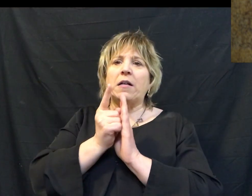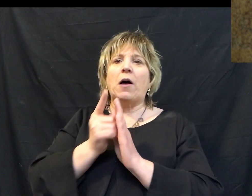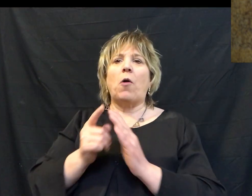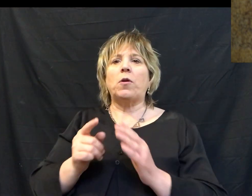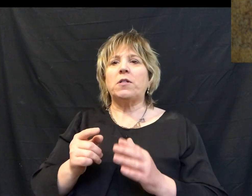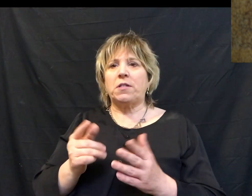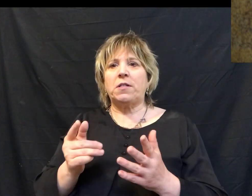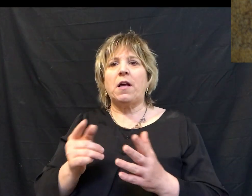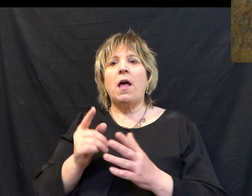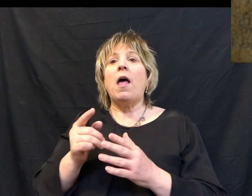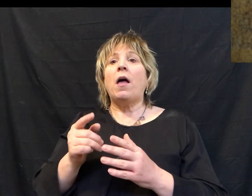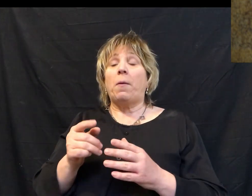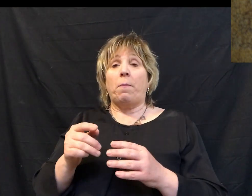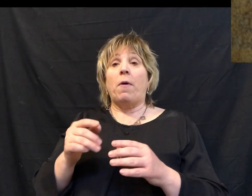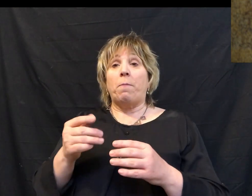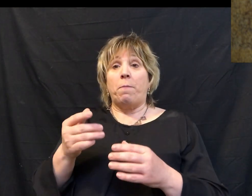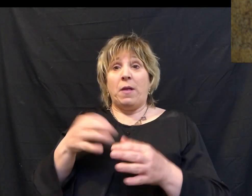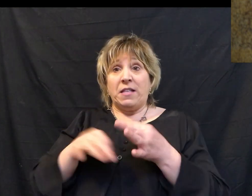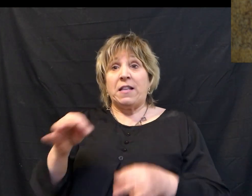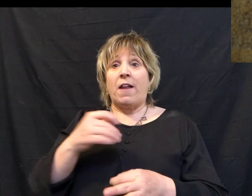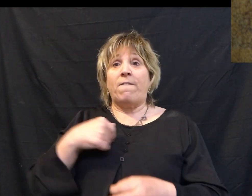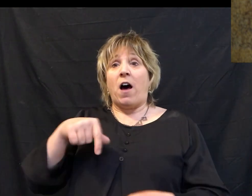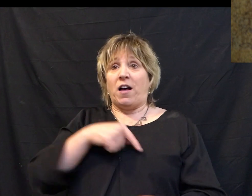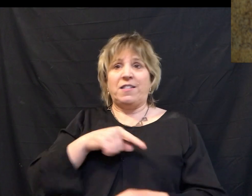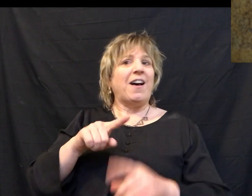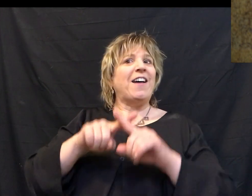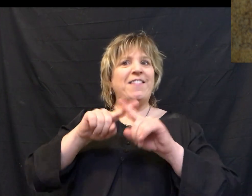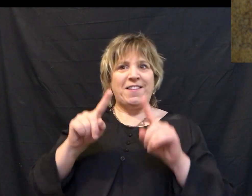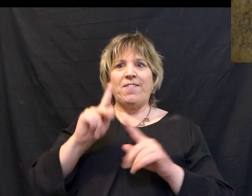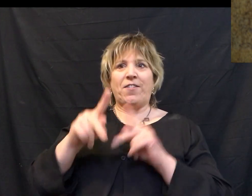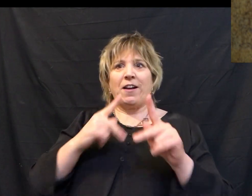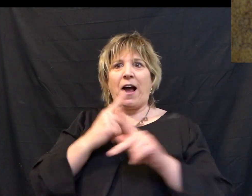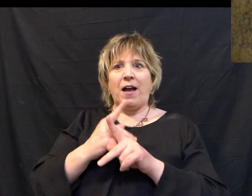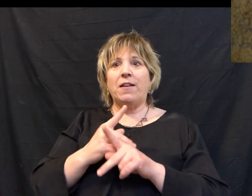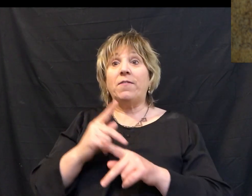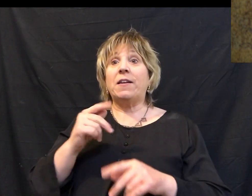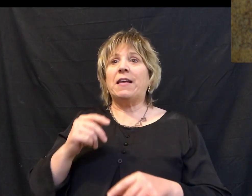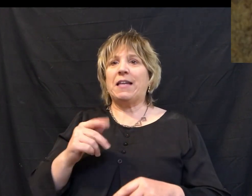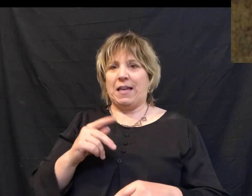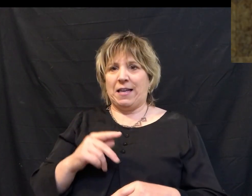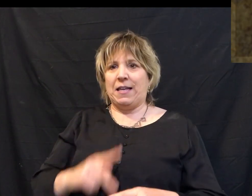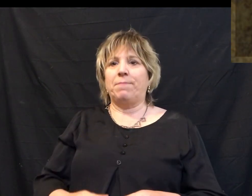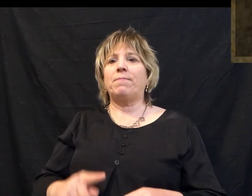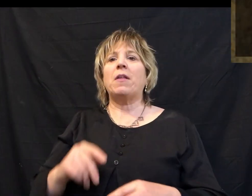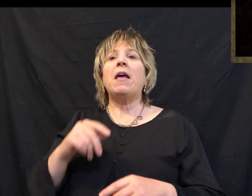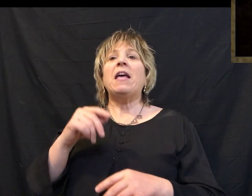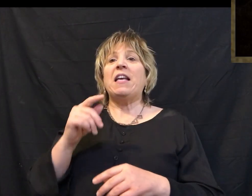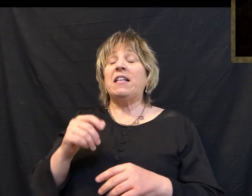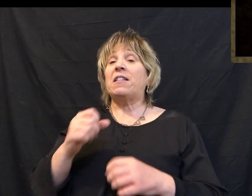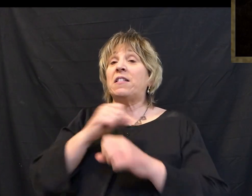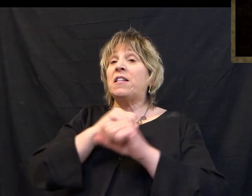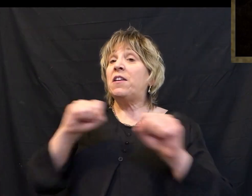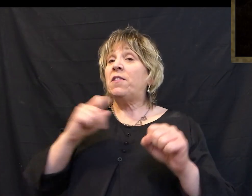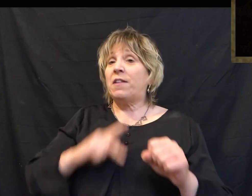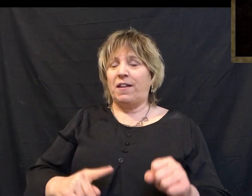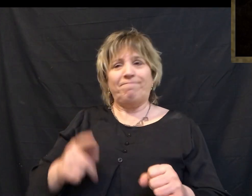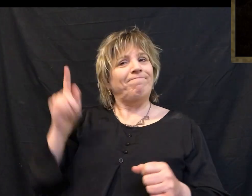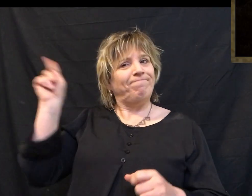behalf. A different kind of king. Jesus is a secure king who has everything under